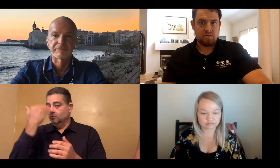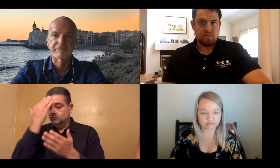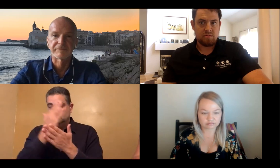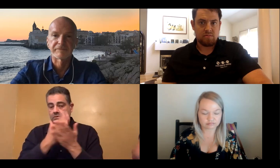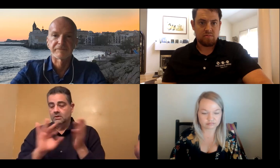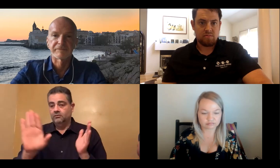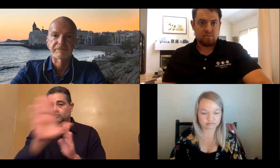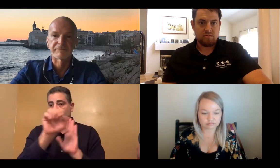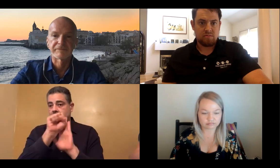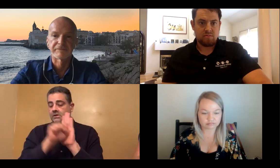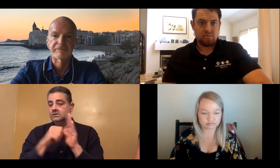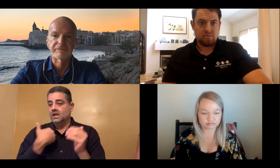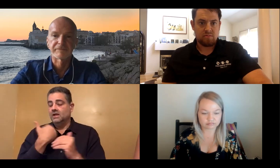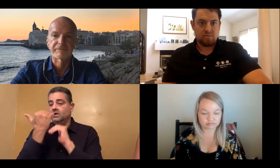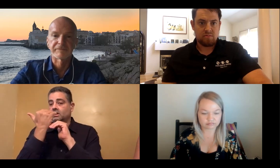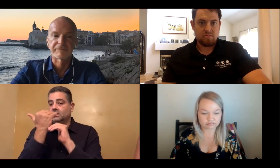ICC program.